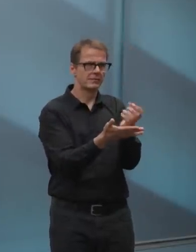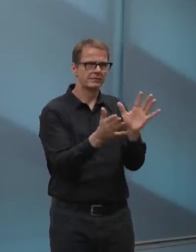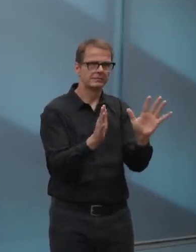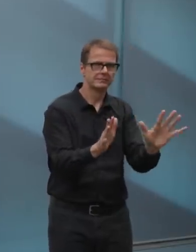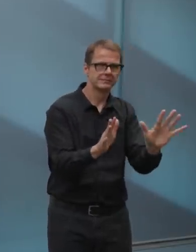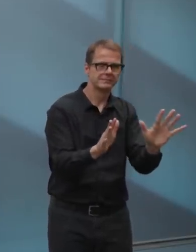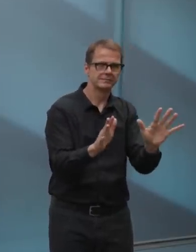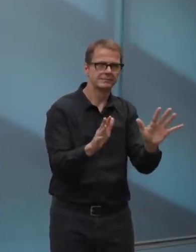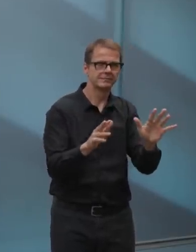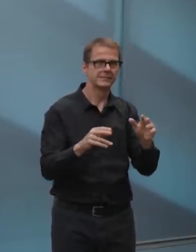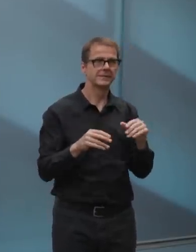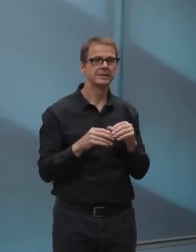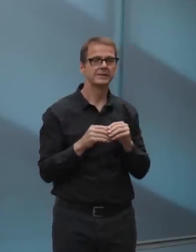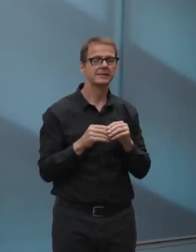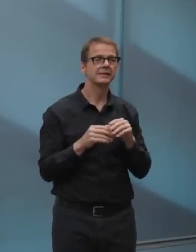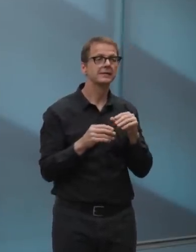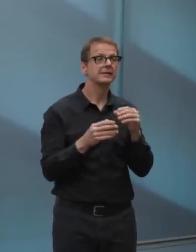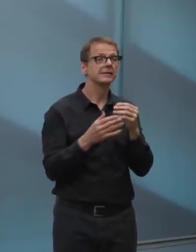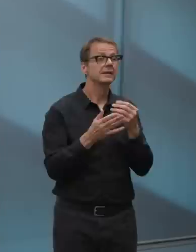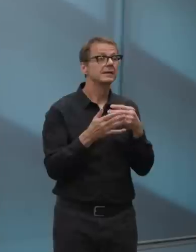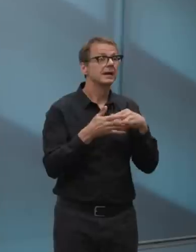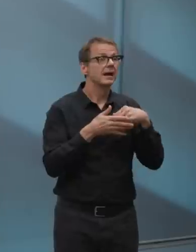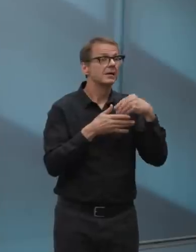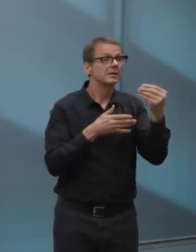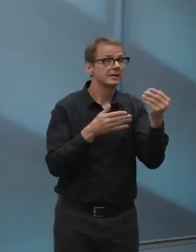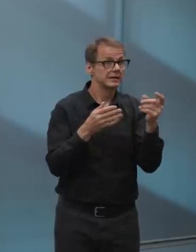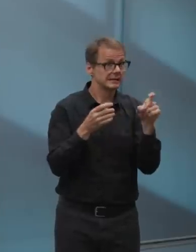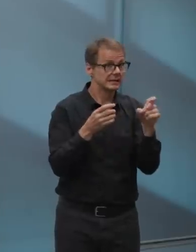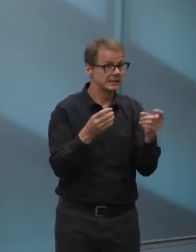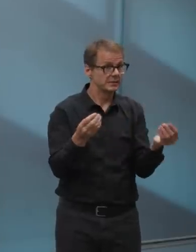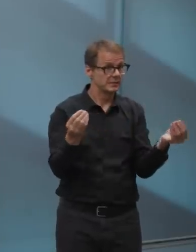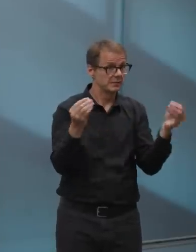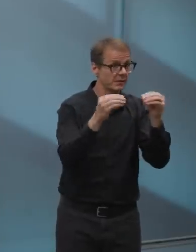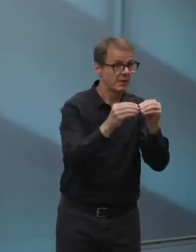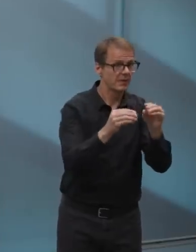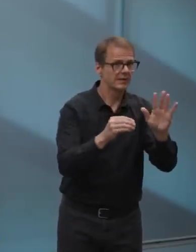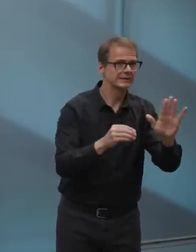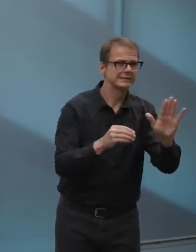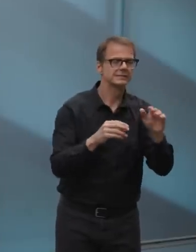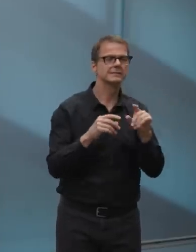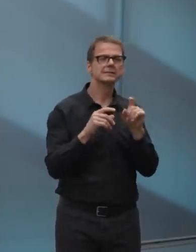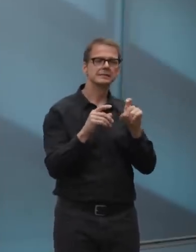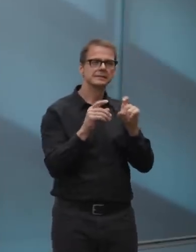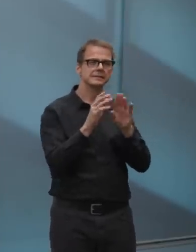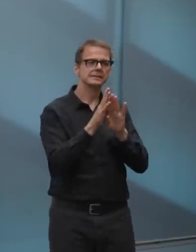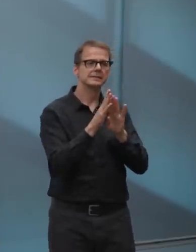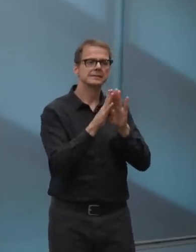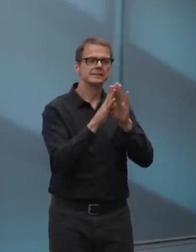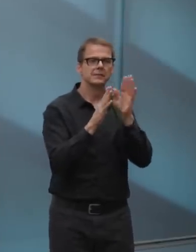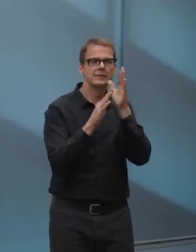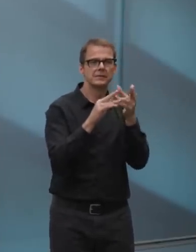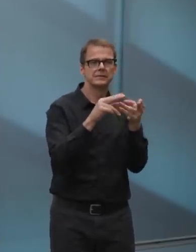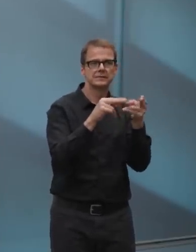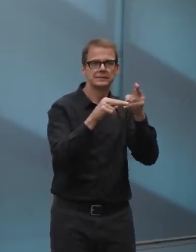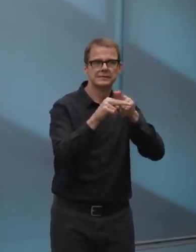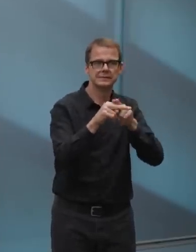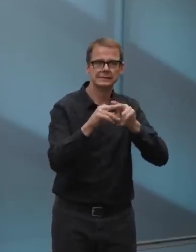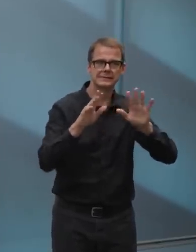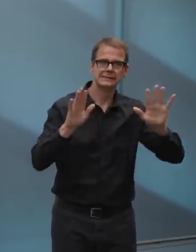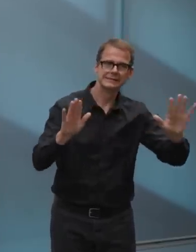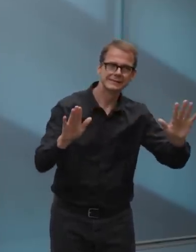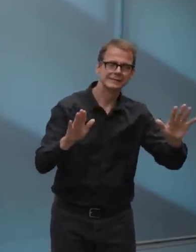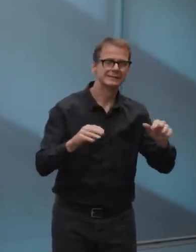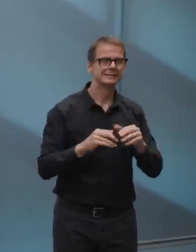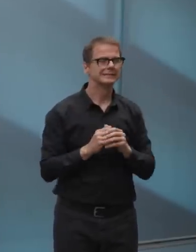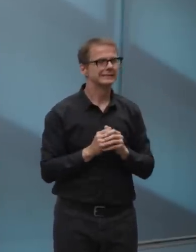than ever, Alberta Health's recommendations for practicing physical distancing, enhanced hygiene and sanitization and limiting